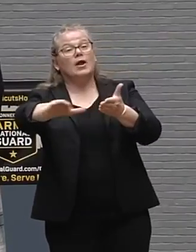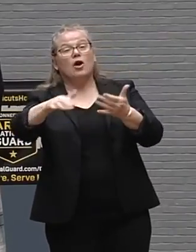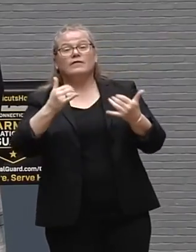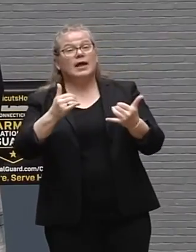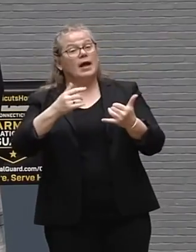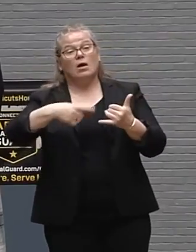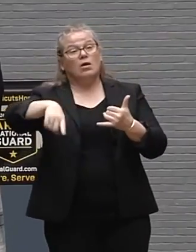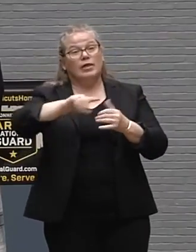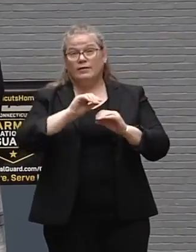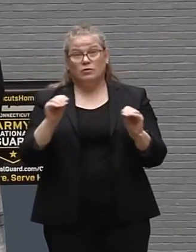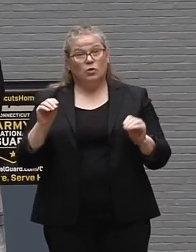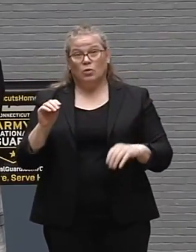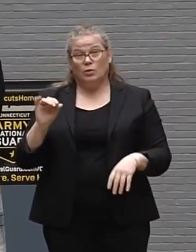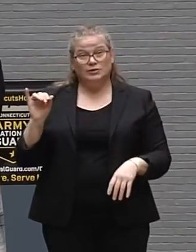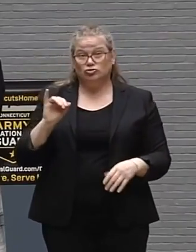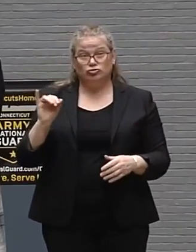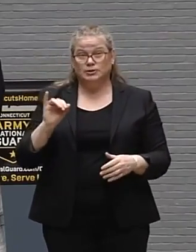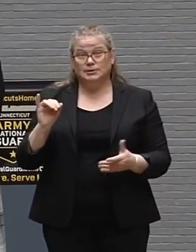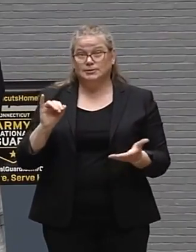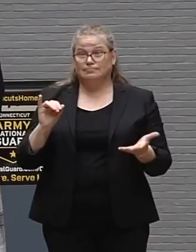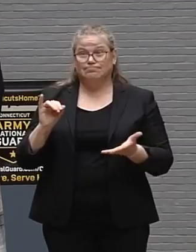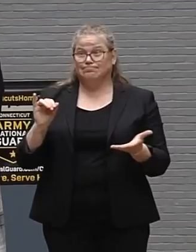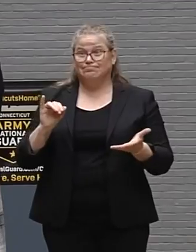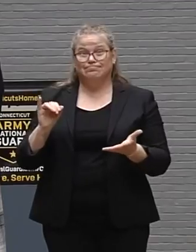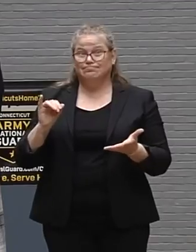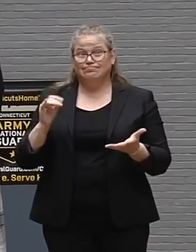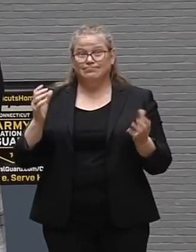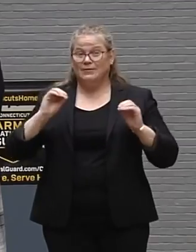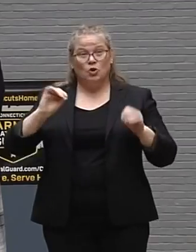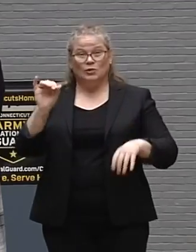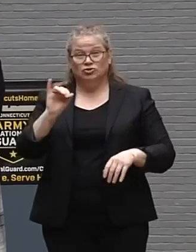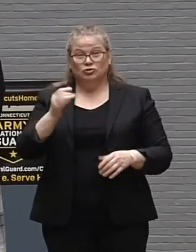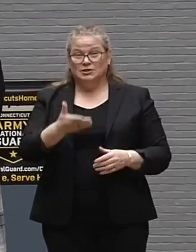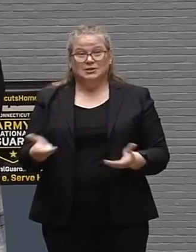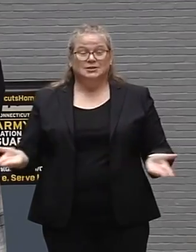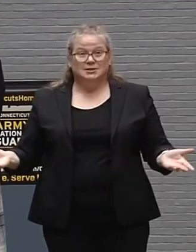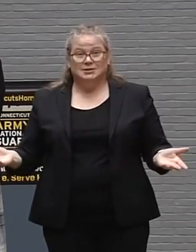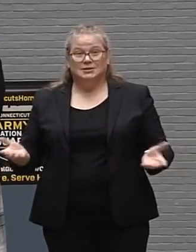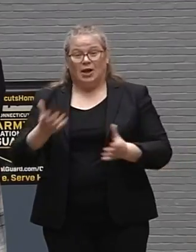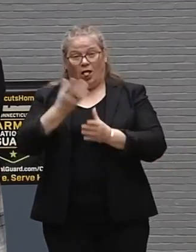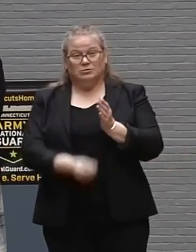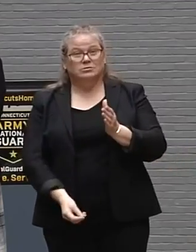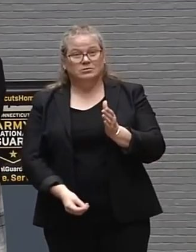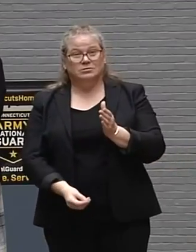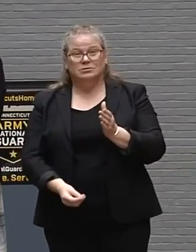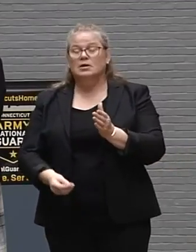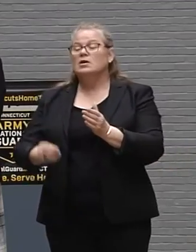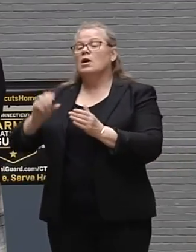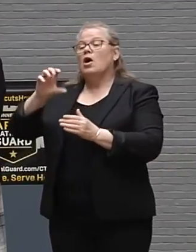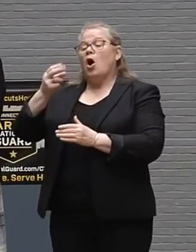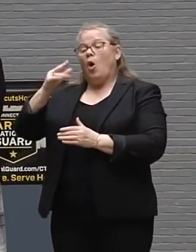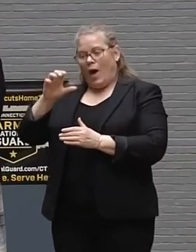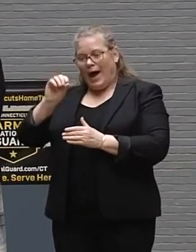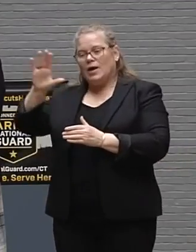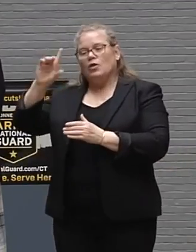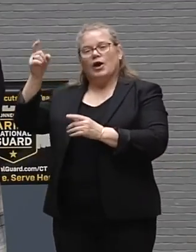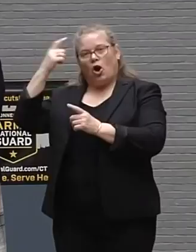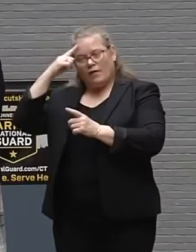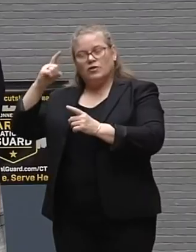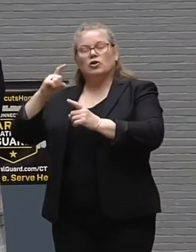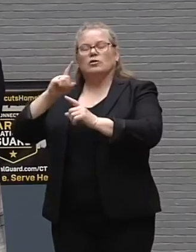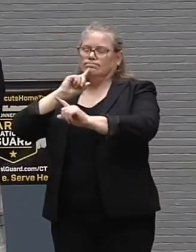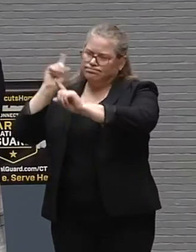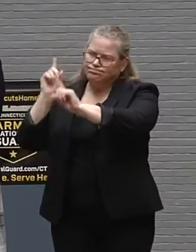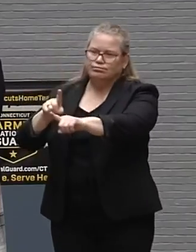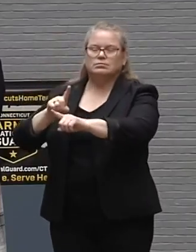under their current health care and insurance. Ohio's governor mandated, ordered health insurance companies to extend a grace period that